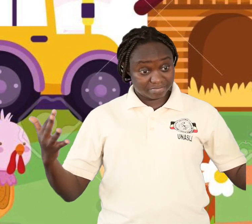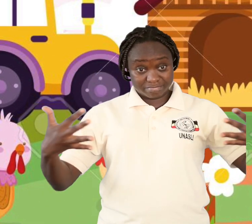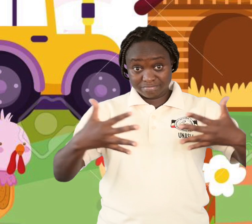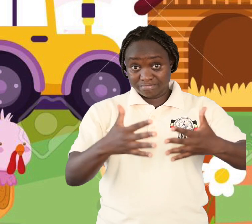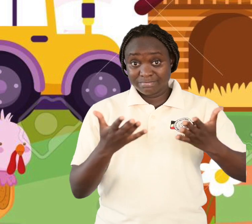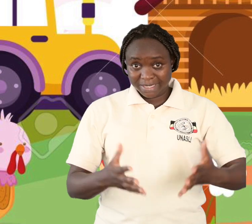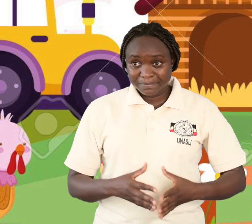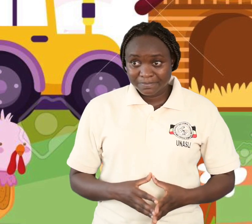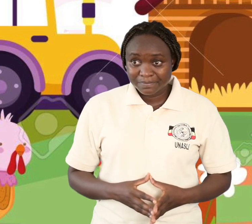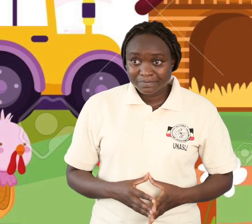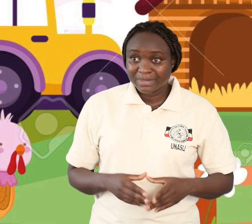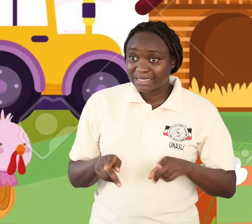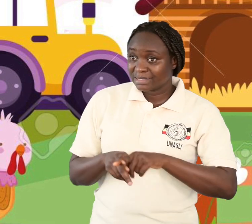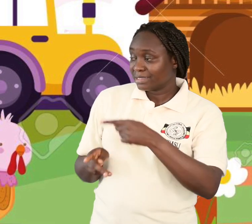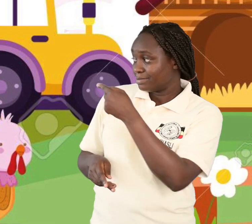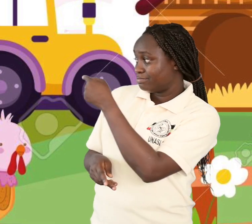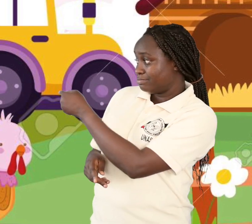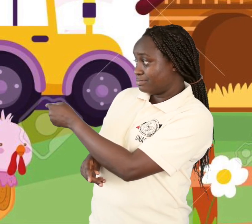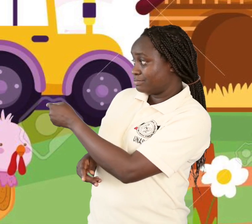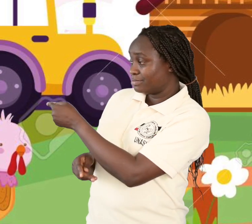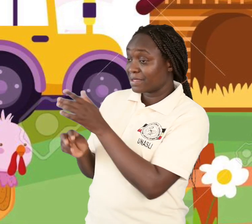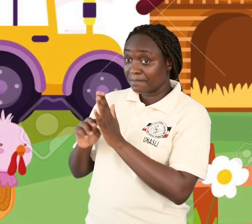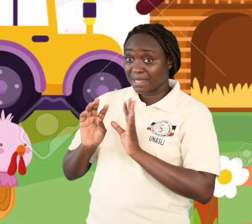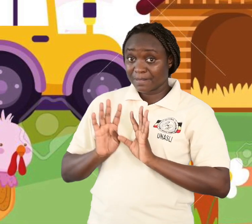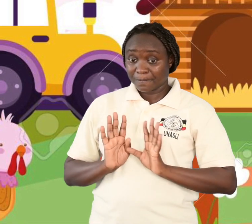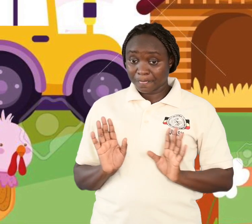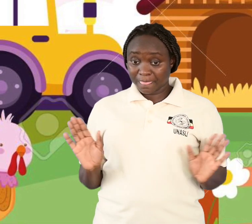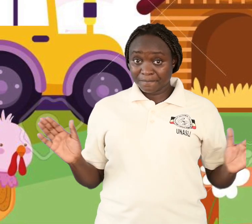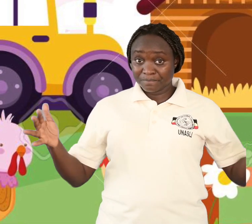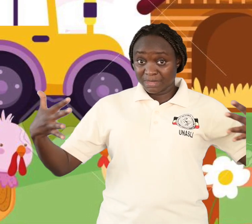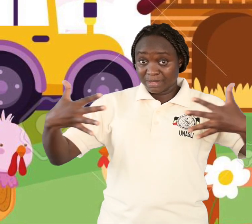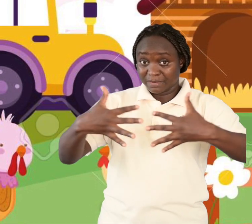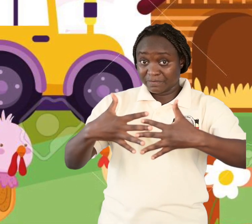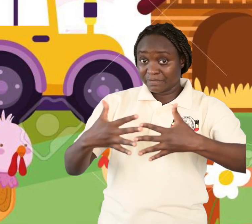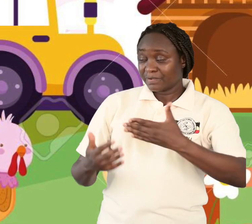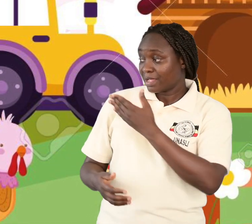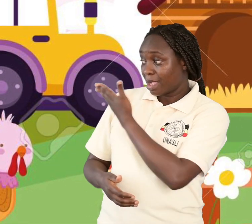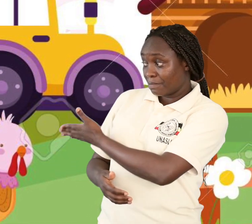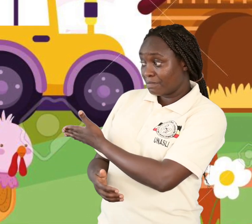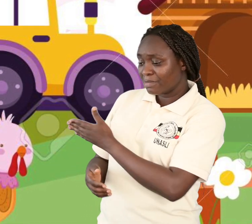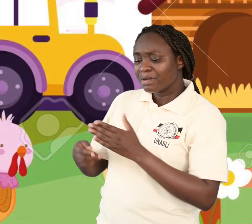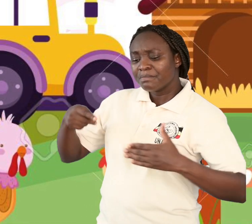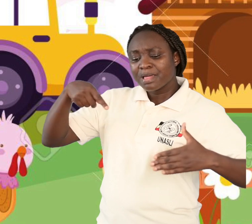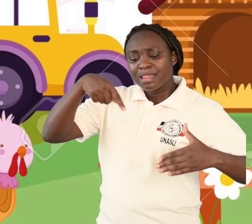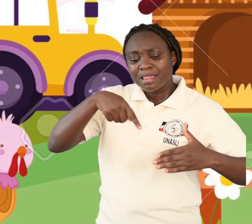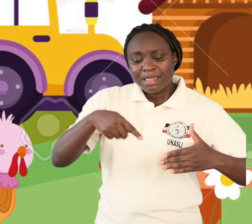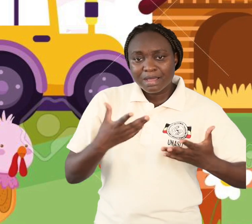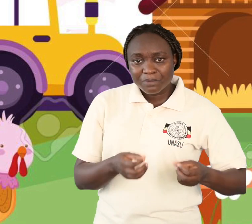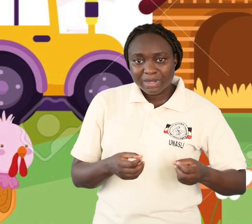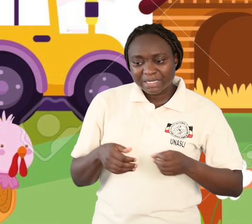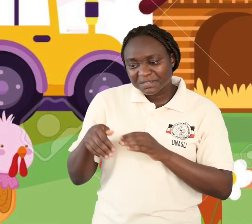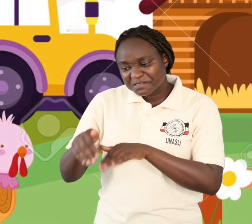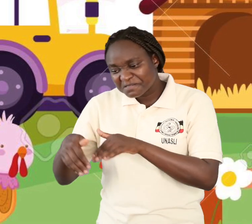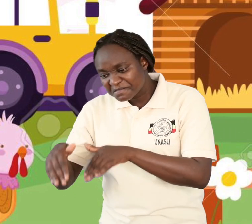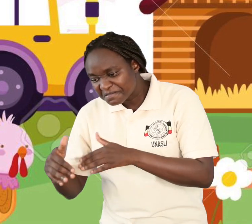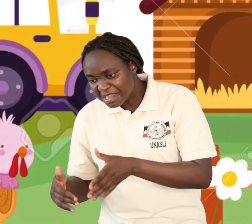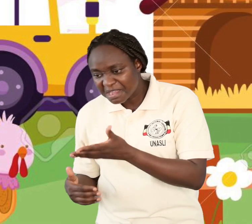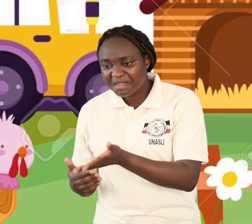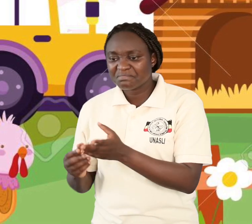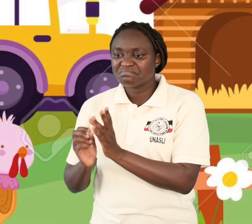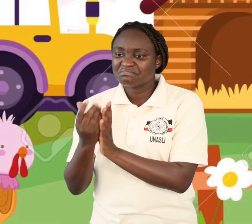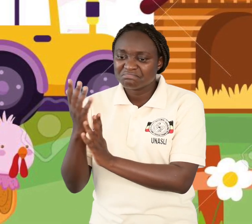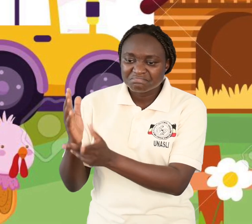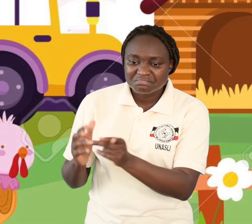So, we have a fence. Inside the fence are gardens and the